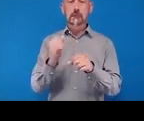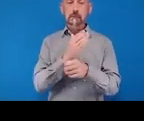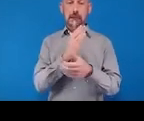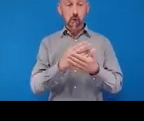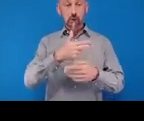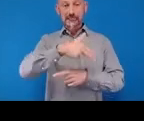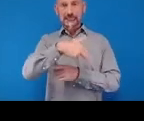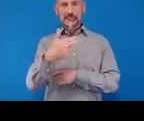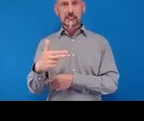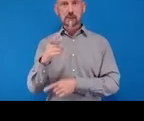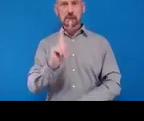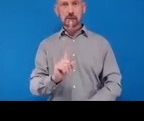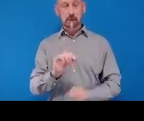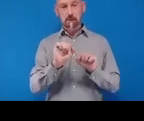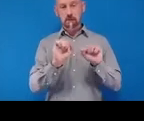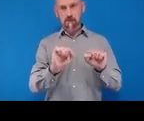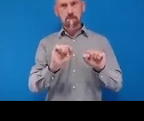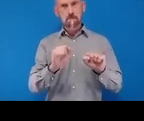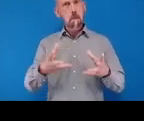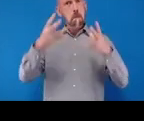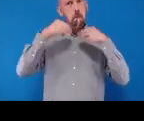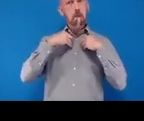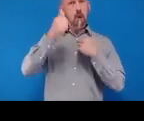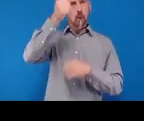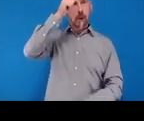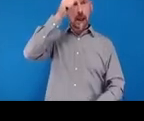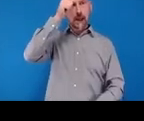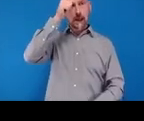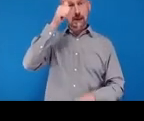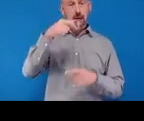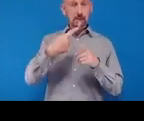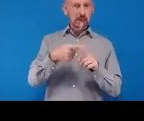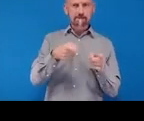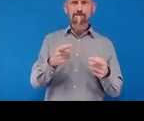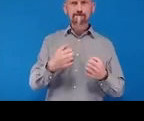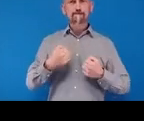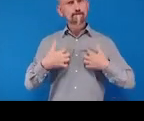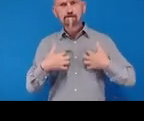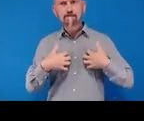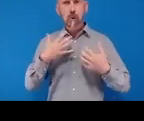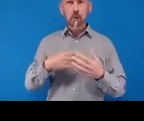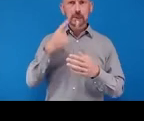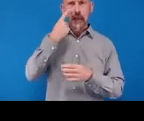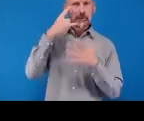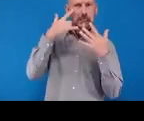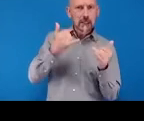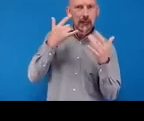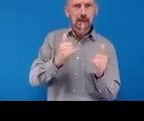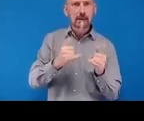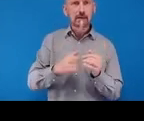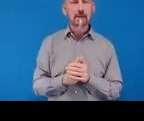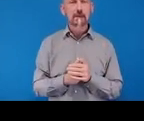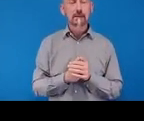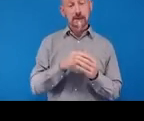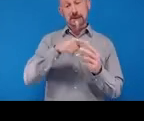awareness and demand to seek eye screening. And we will follow up with screening